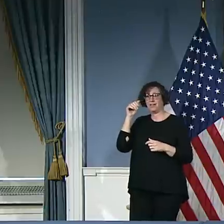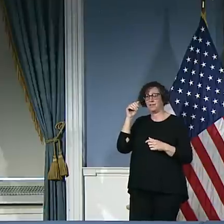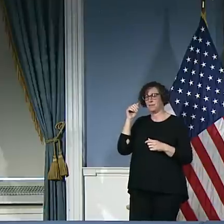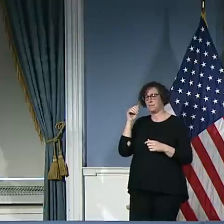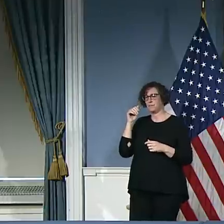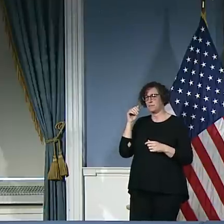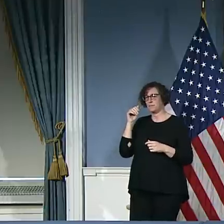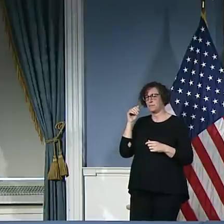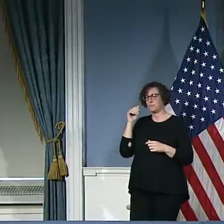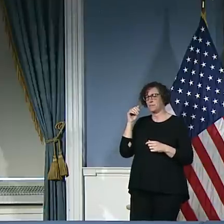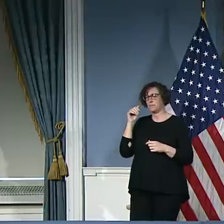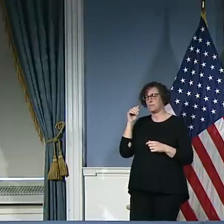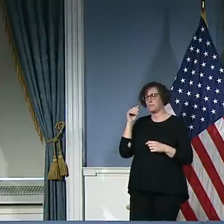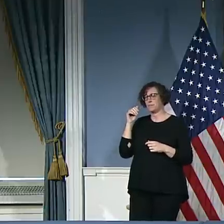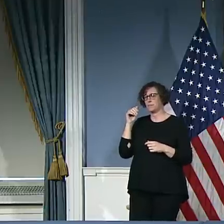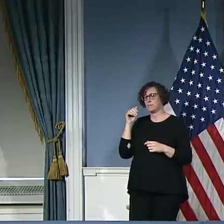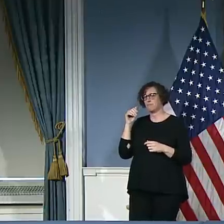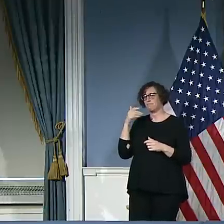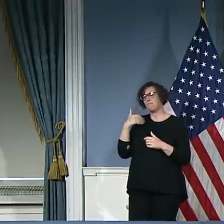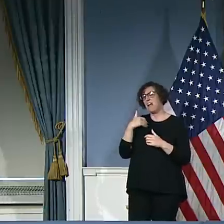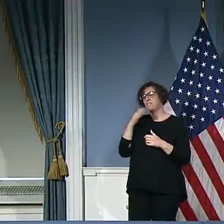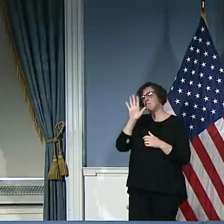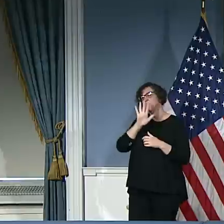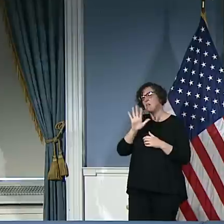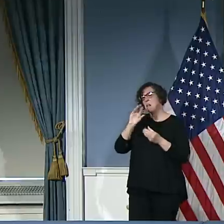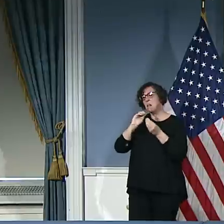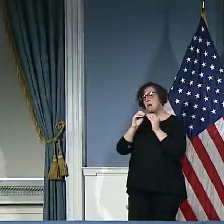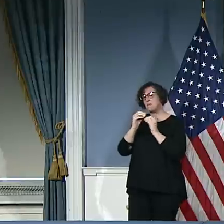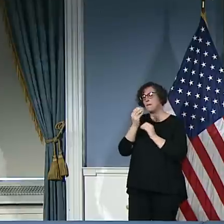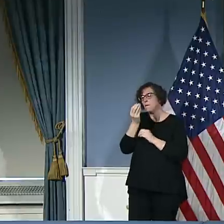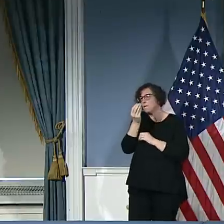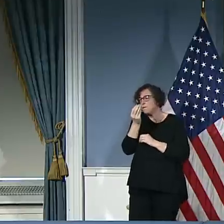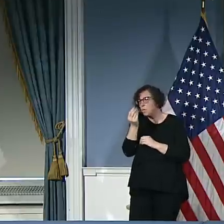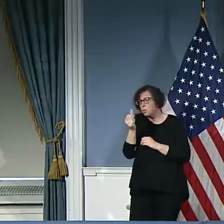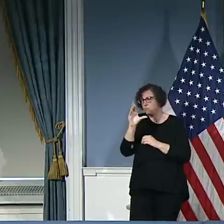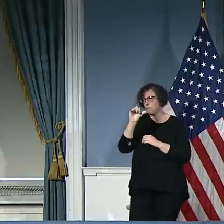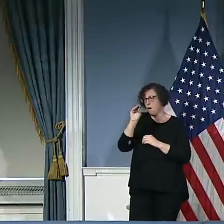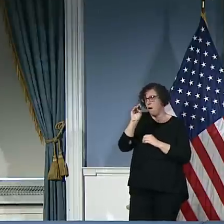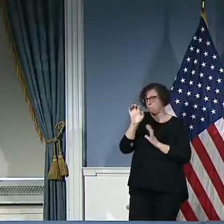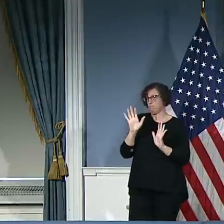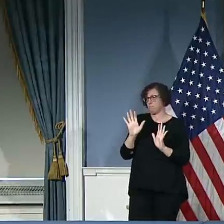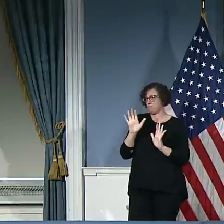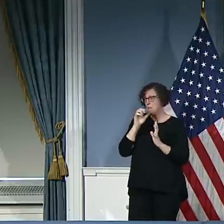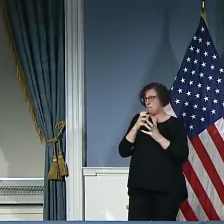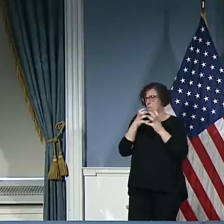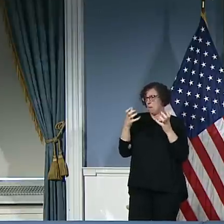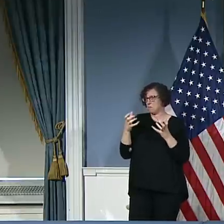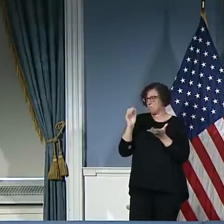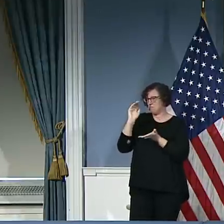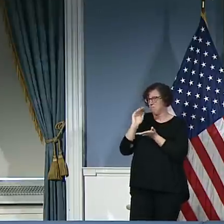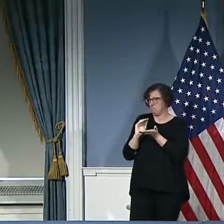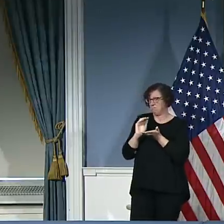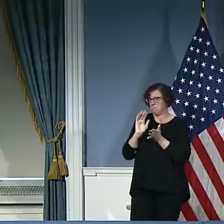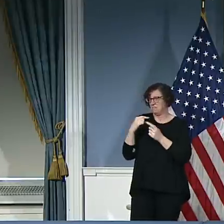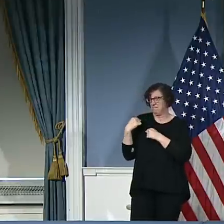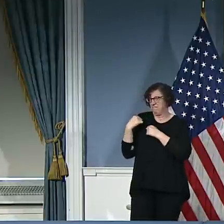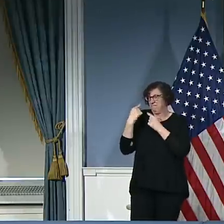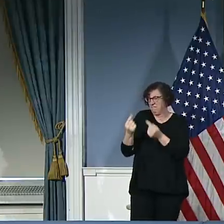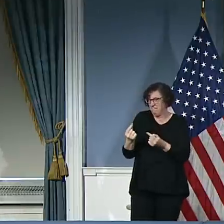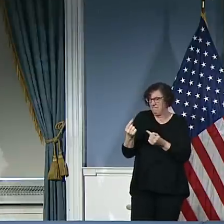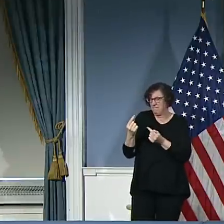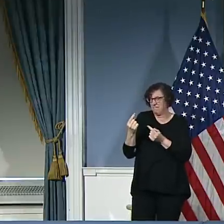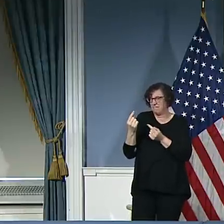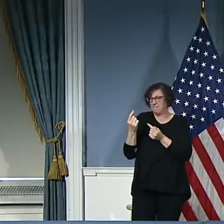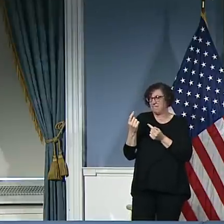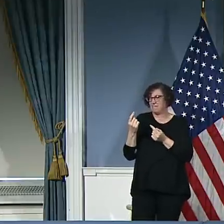We'd have to go back to two other dates and the other two dates we had that few crimes were three feet of snow in New York City, Ashley. So that gives you an